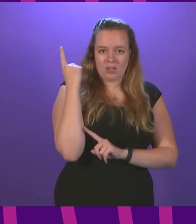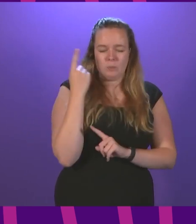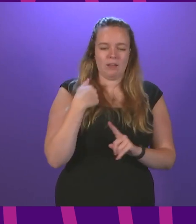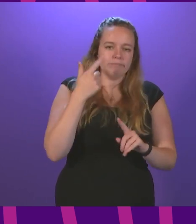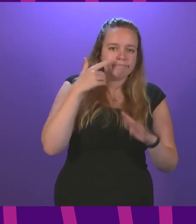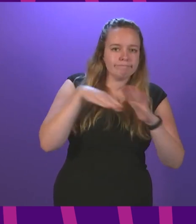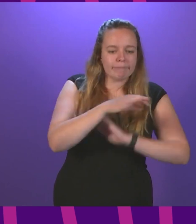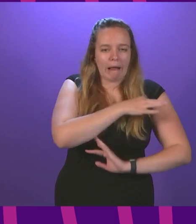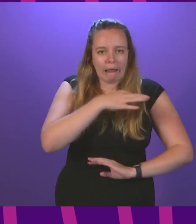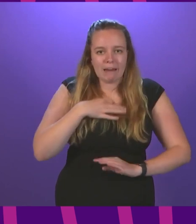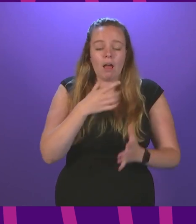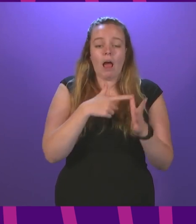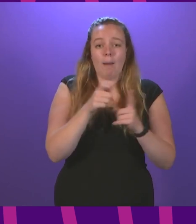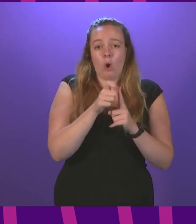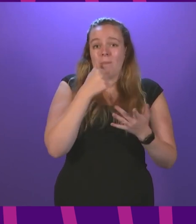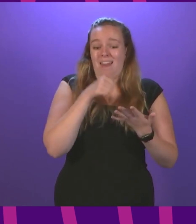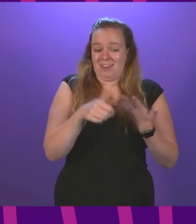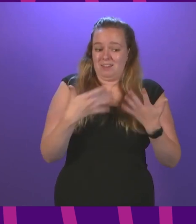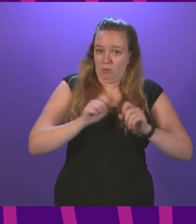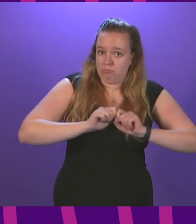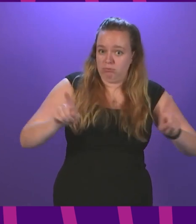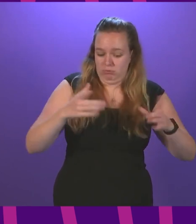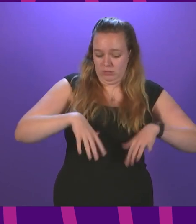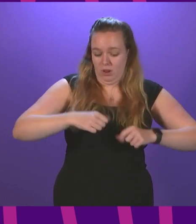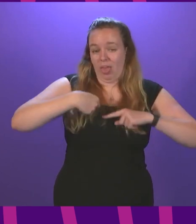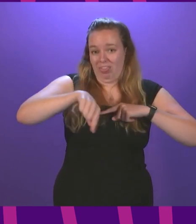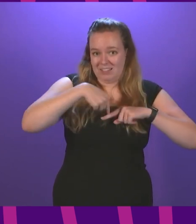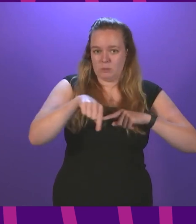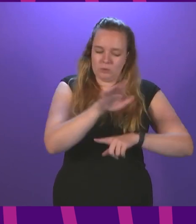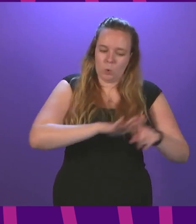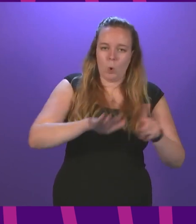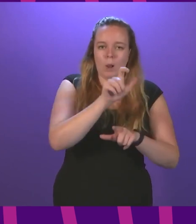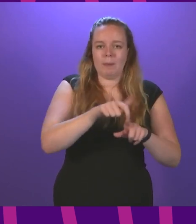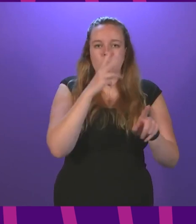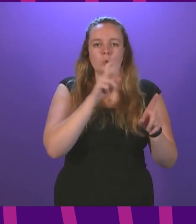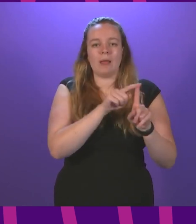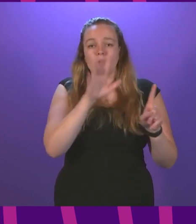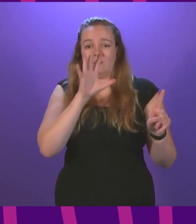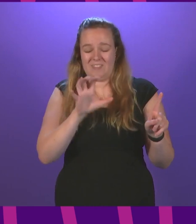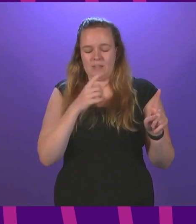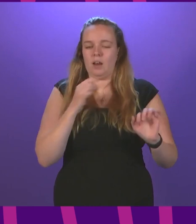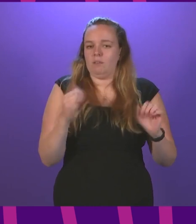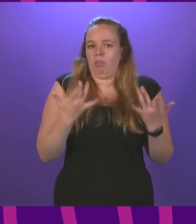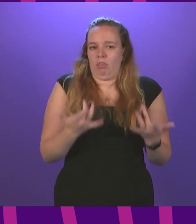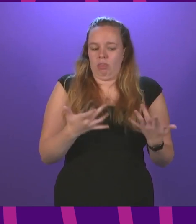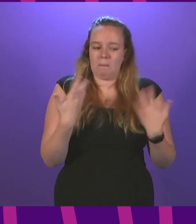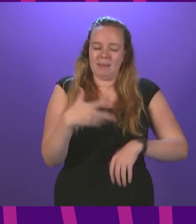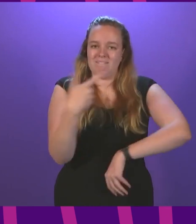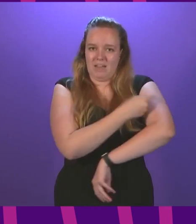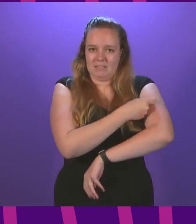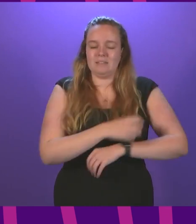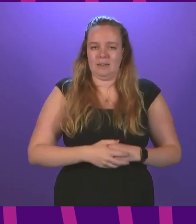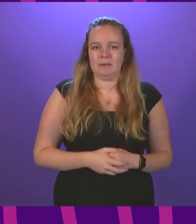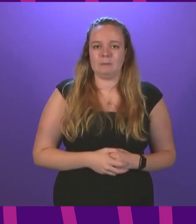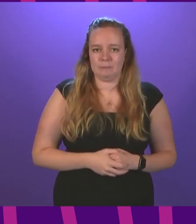clinics. Appointment letters are being sent out from this week to everyone in that age group who hasn't already been vaccinated.